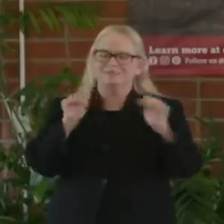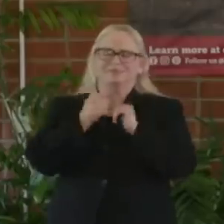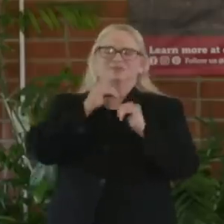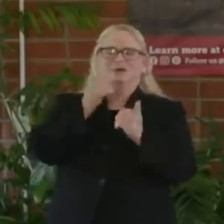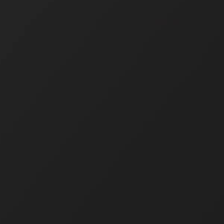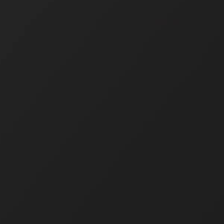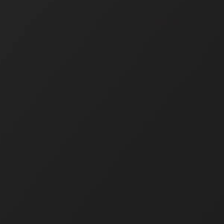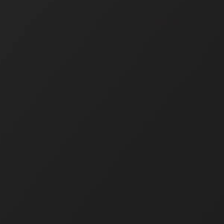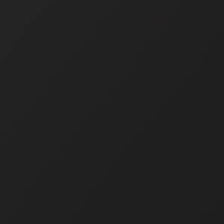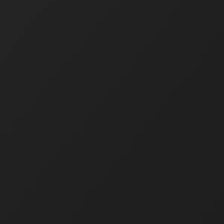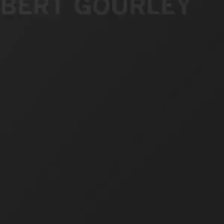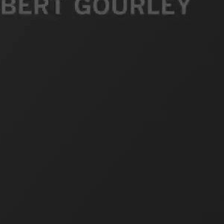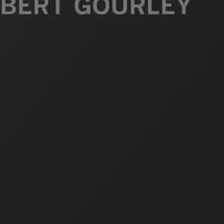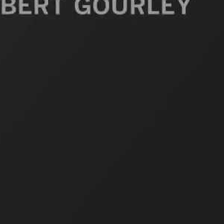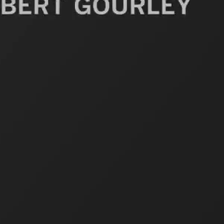the Central Valley.